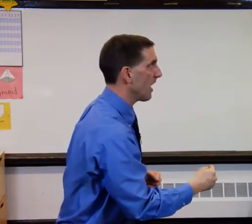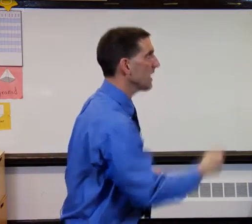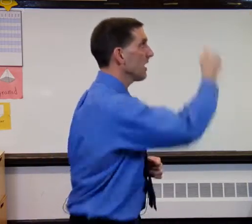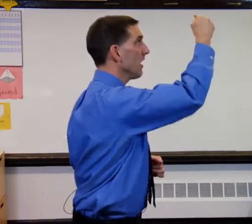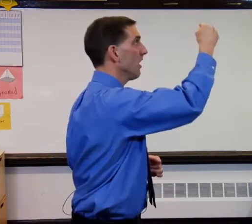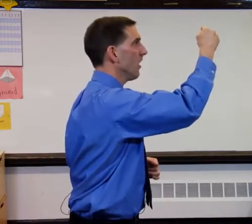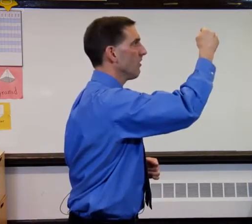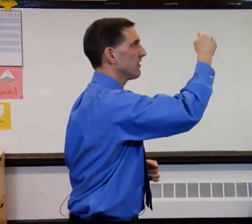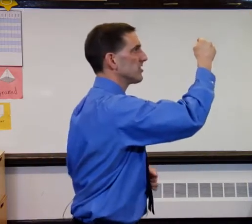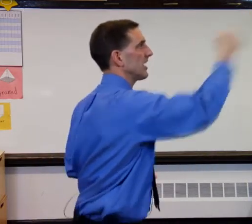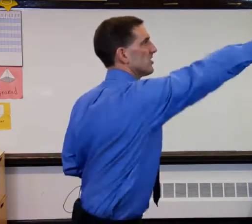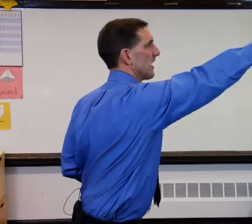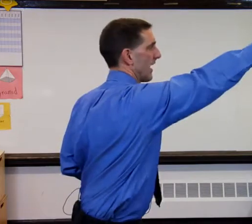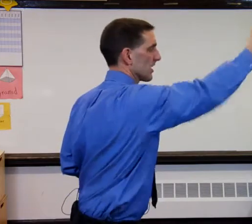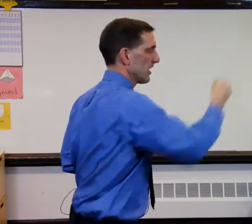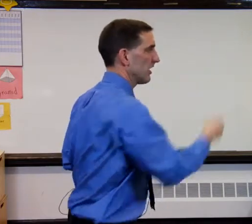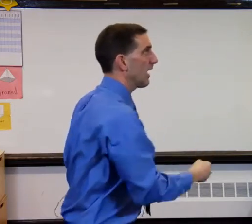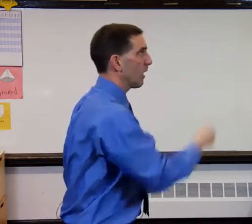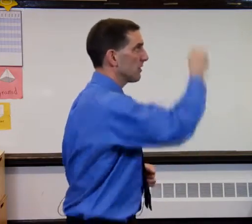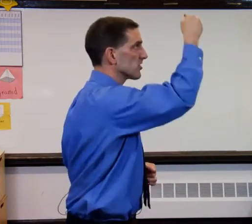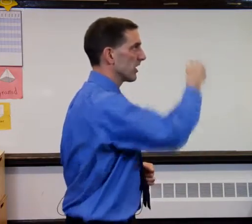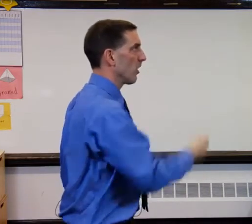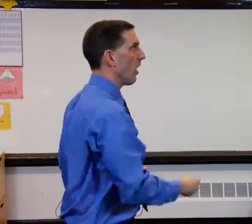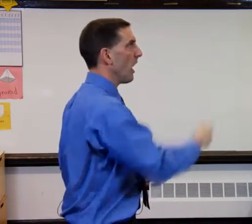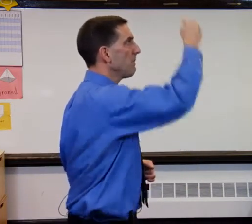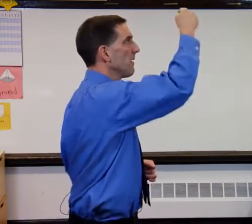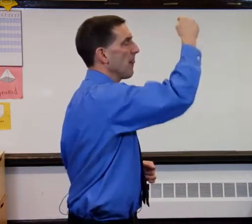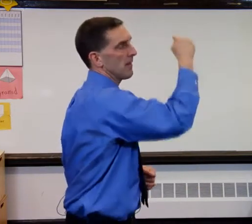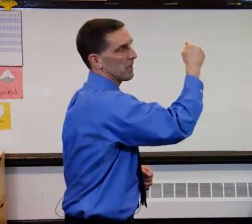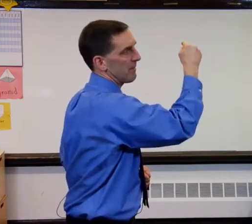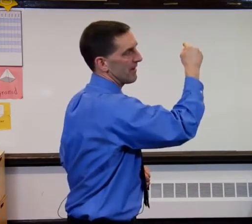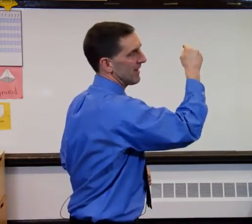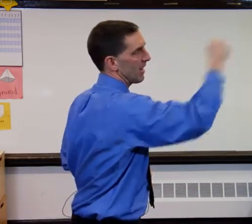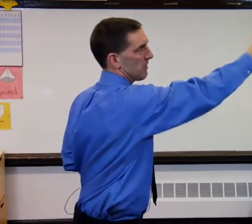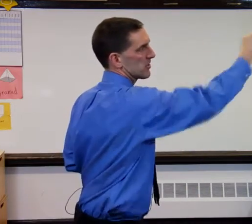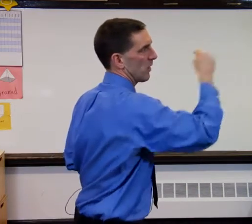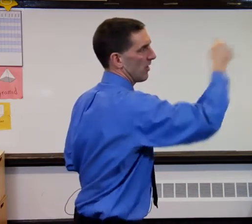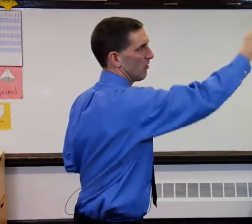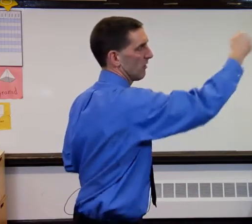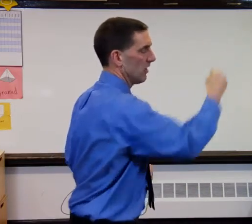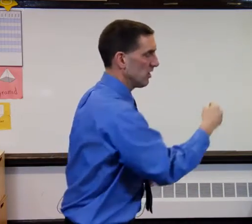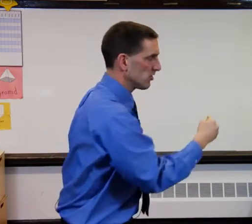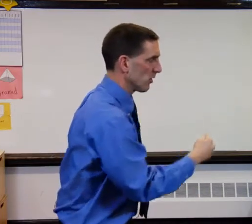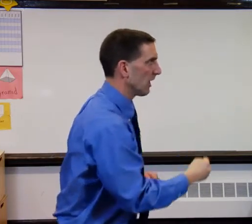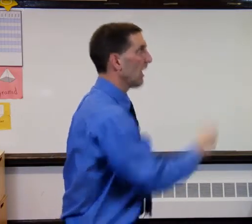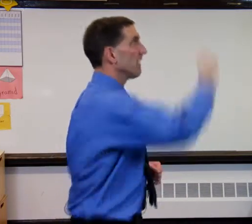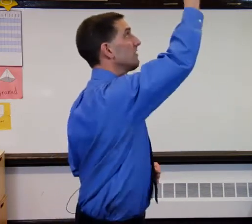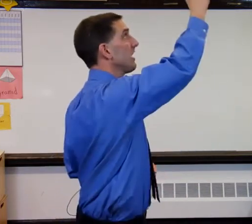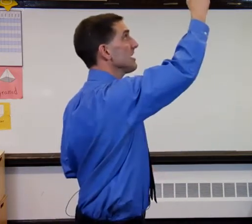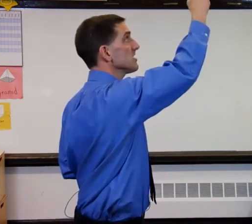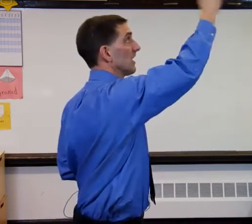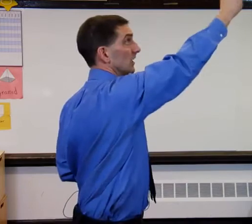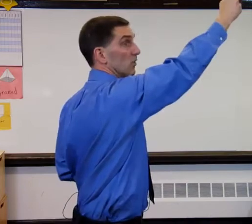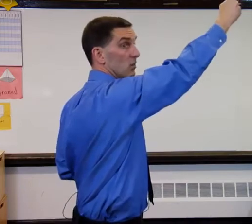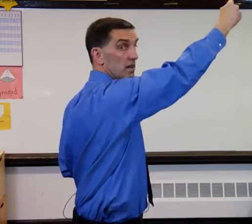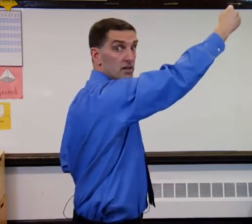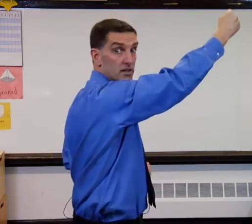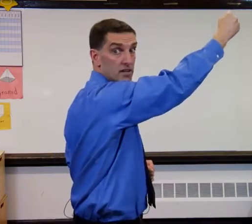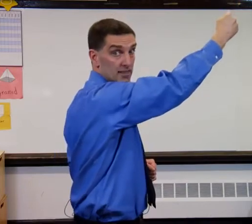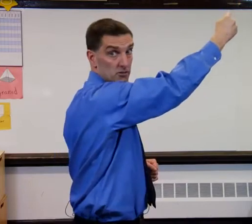over the change in x. How much did it go up compared to how much it went over. So a lot of rise, a little run. That's